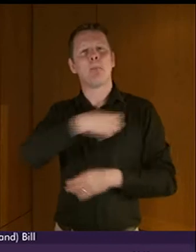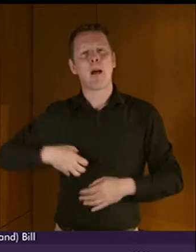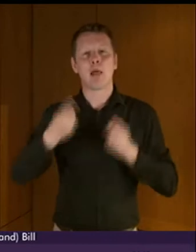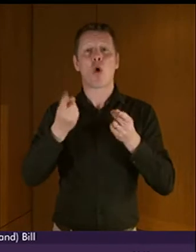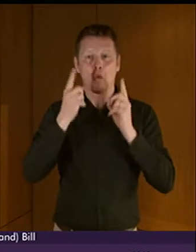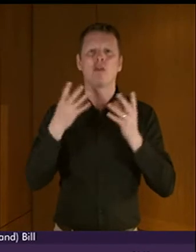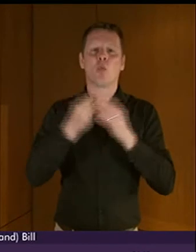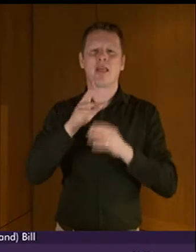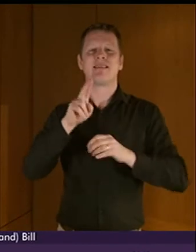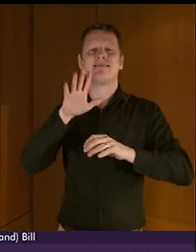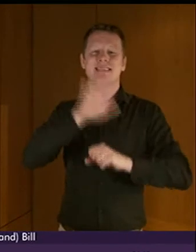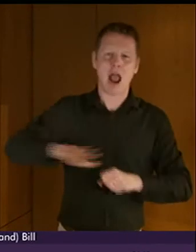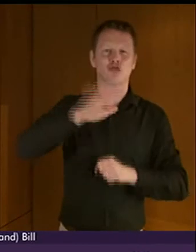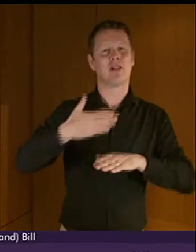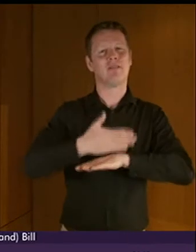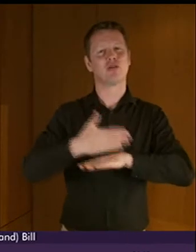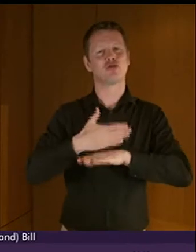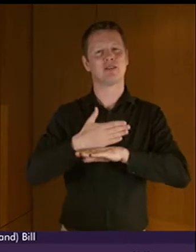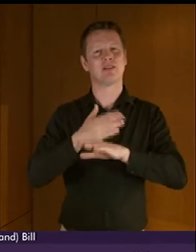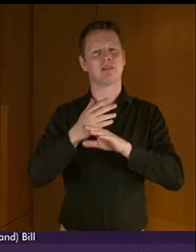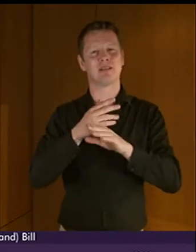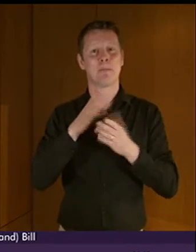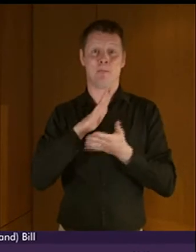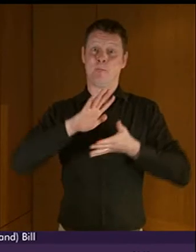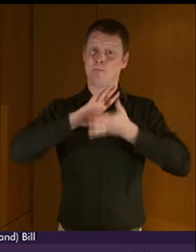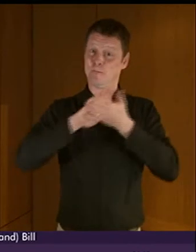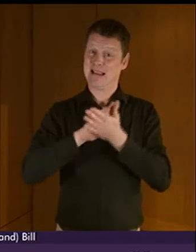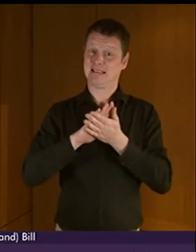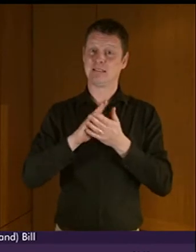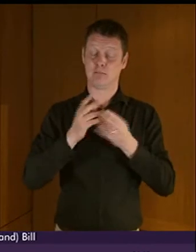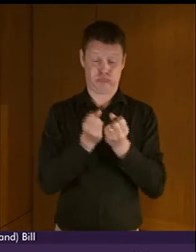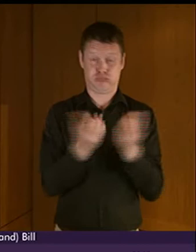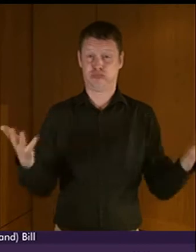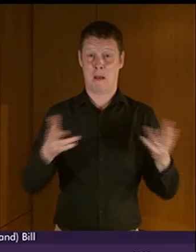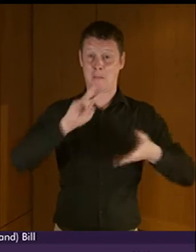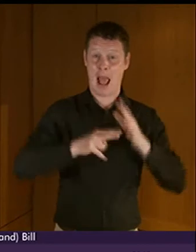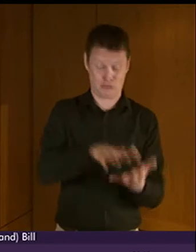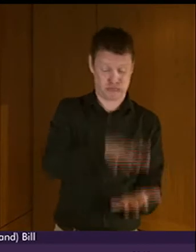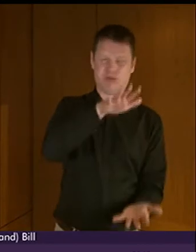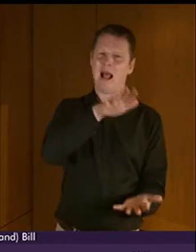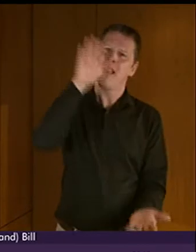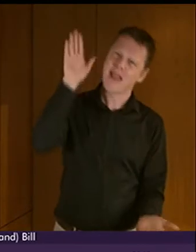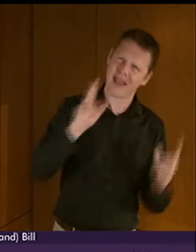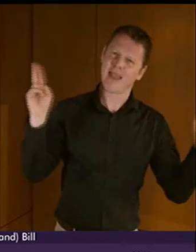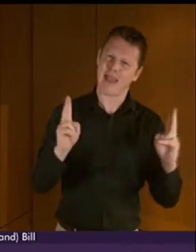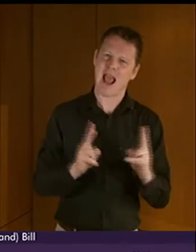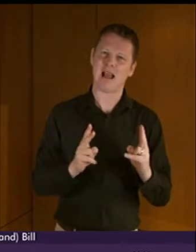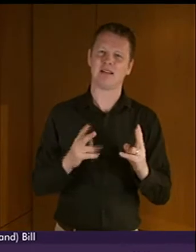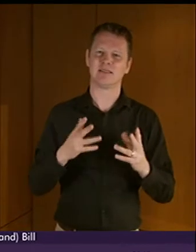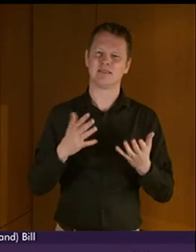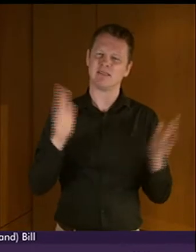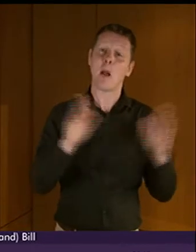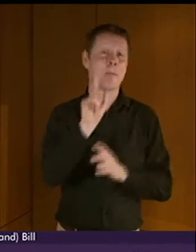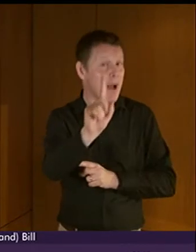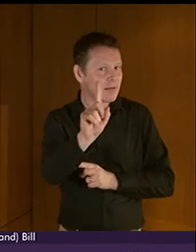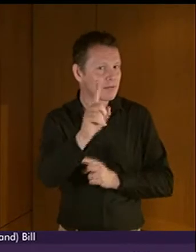Scottish ministers. We recognise that this will lead to fewer plans being produced and reduce bureaucracy. In our report, we cautioned that